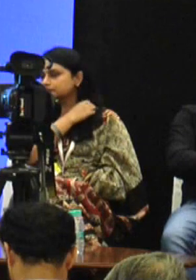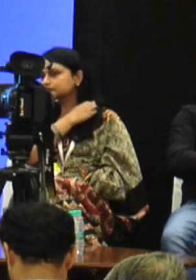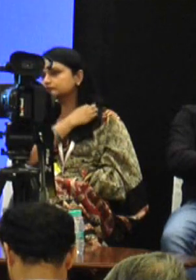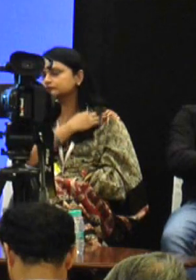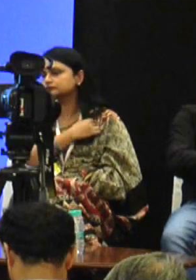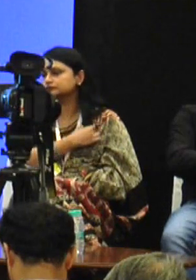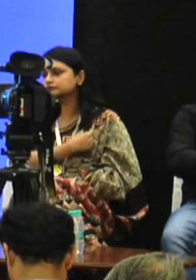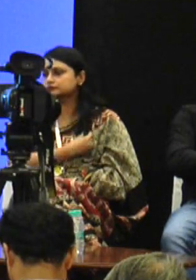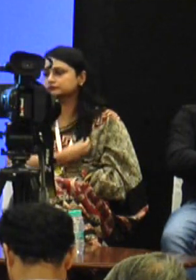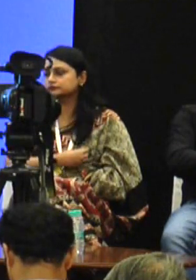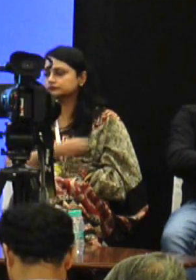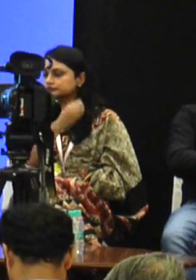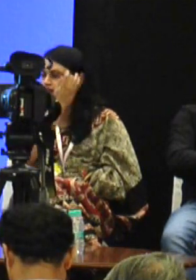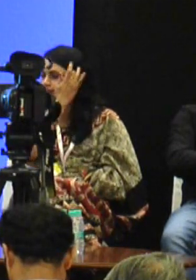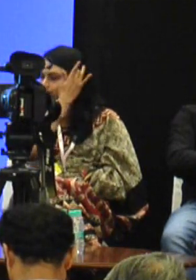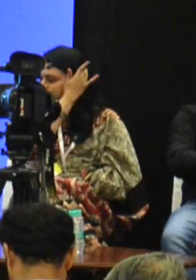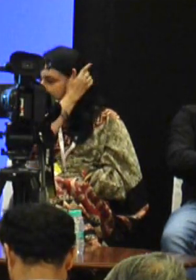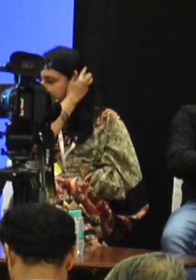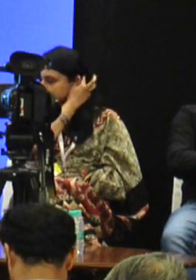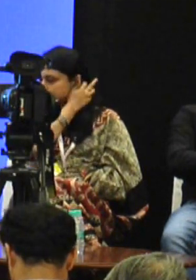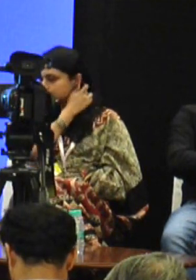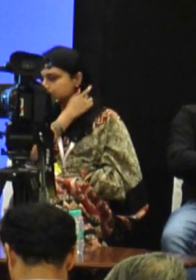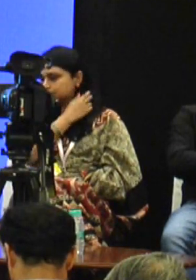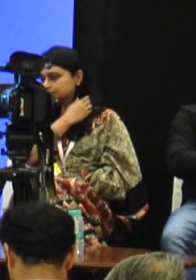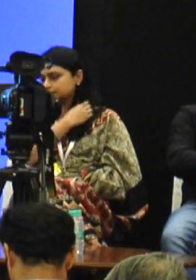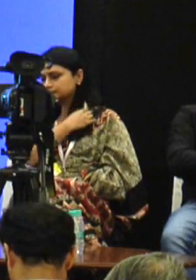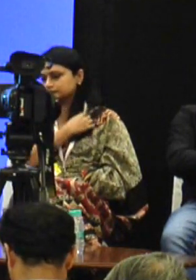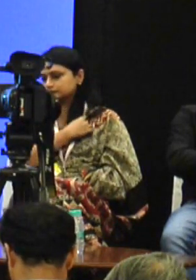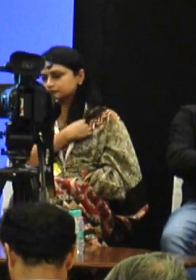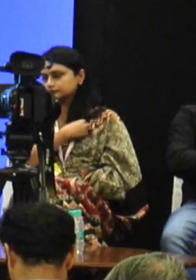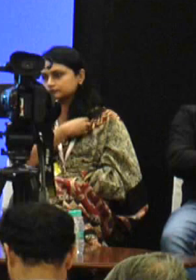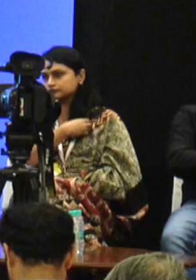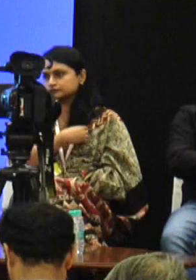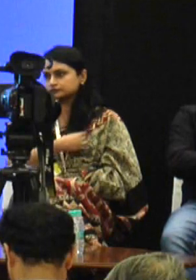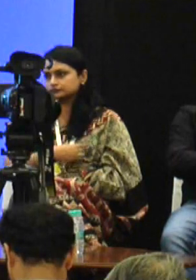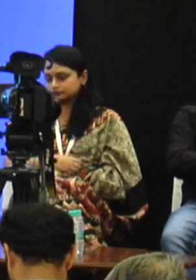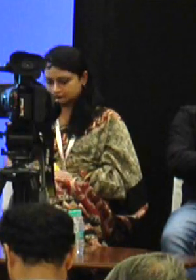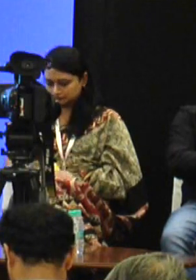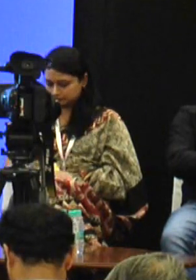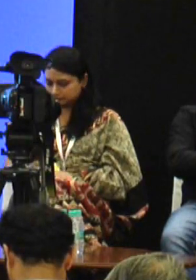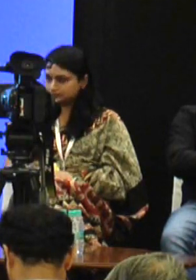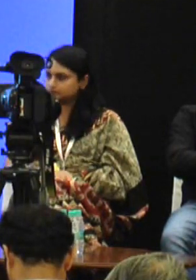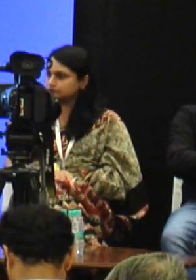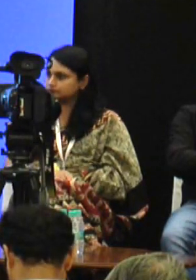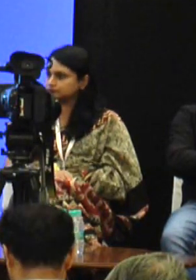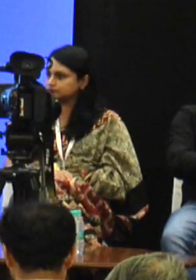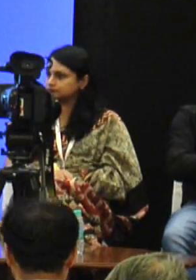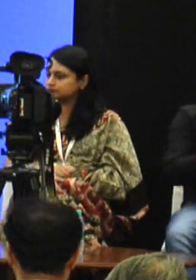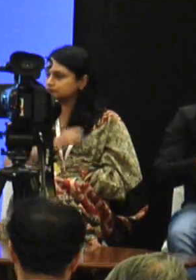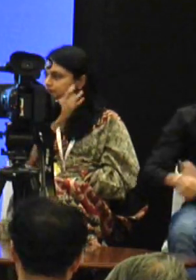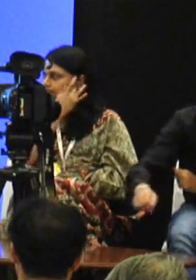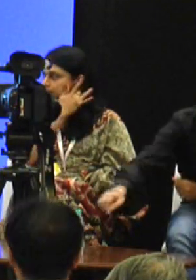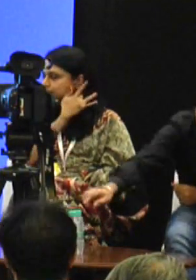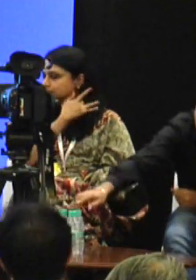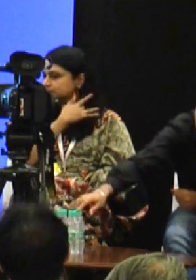We try getting a bit creator and have flow rocks and, um, highlight what invisible disability is.